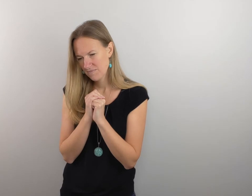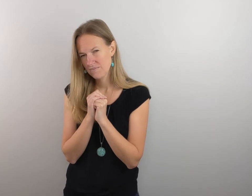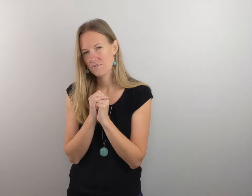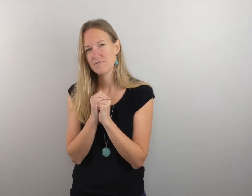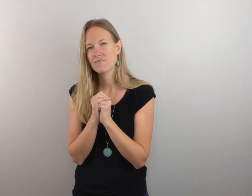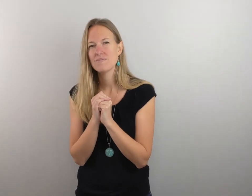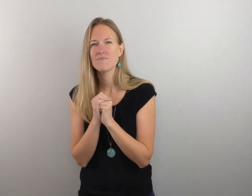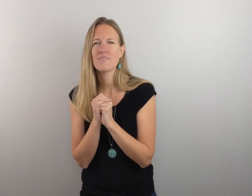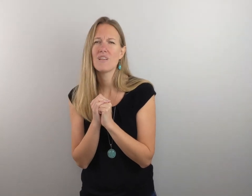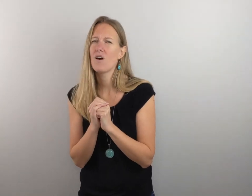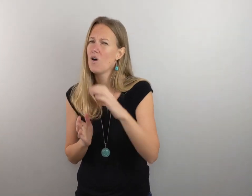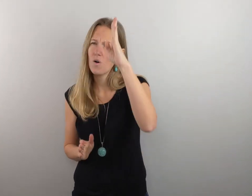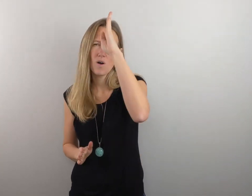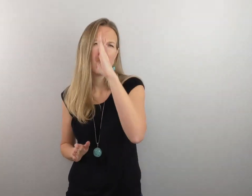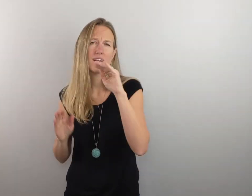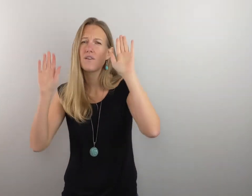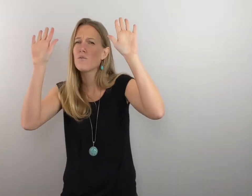Oh God, you're wonderful to me.